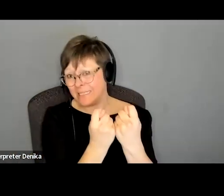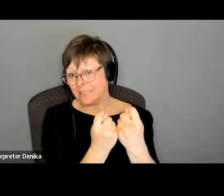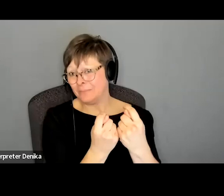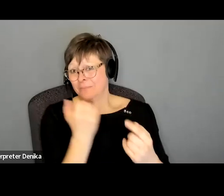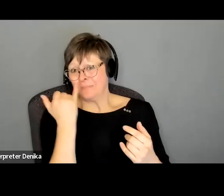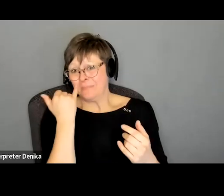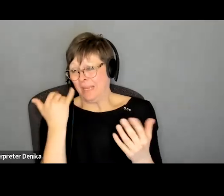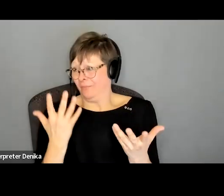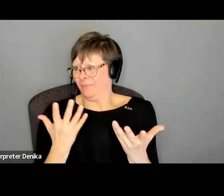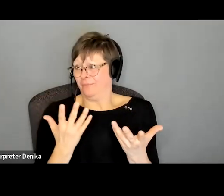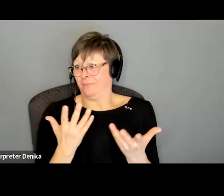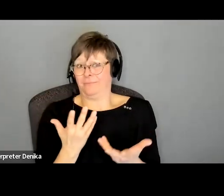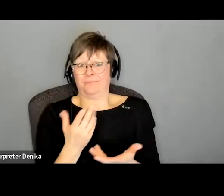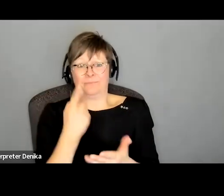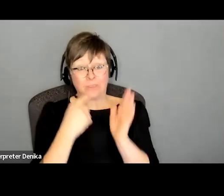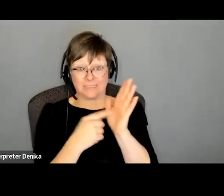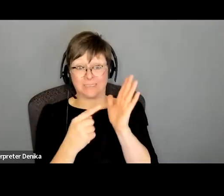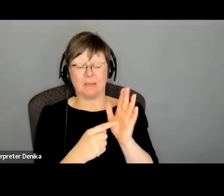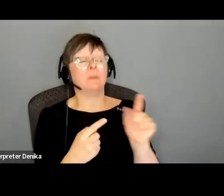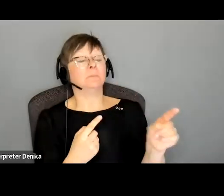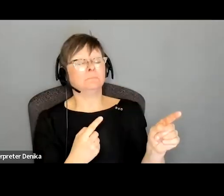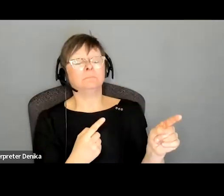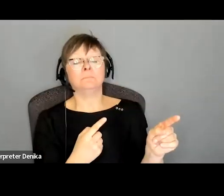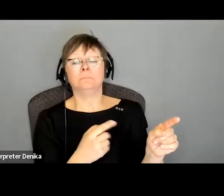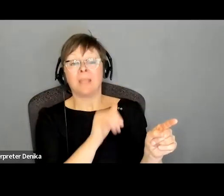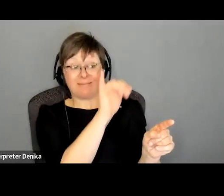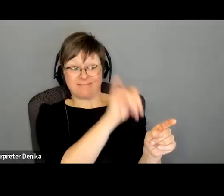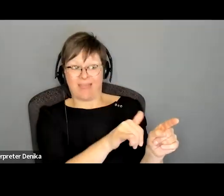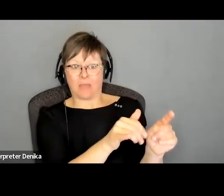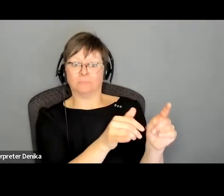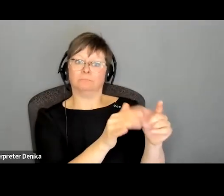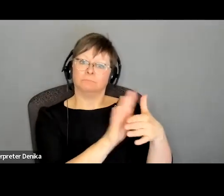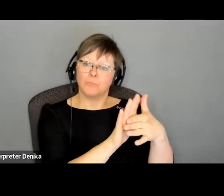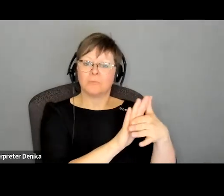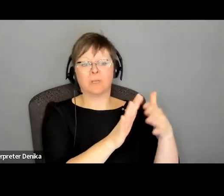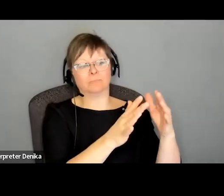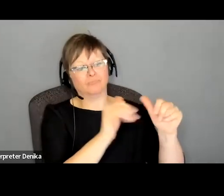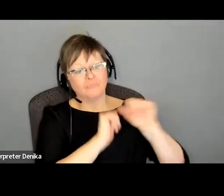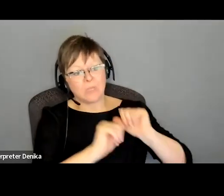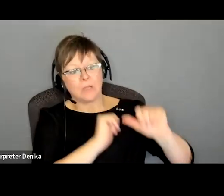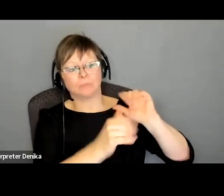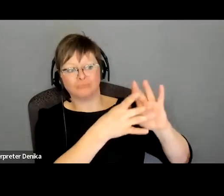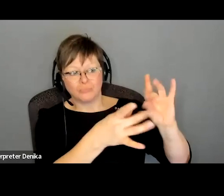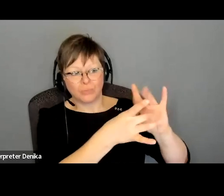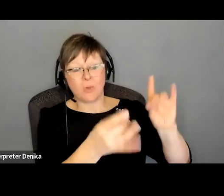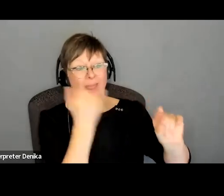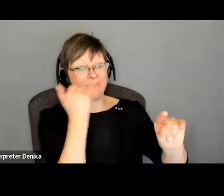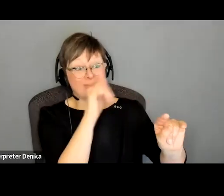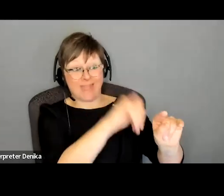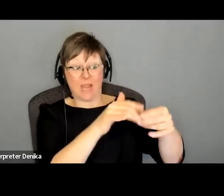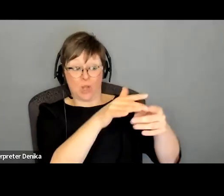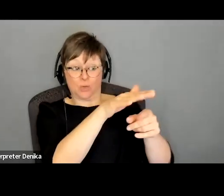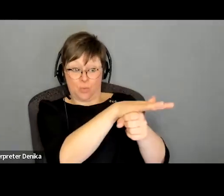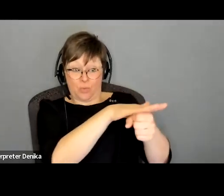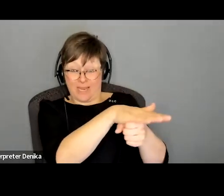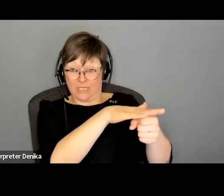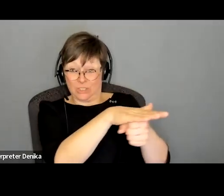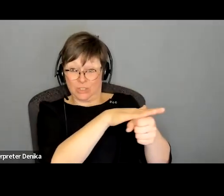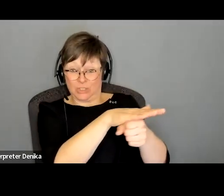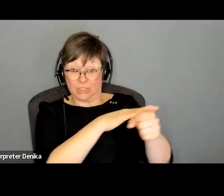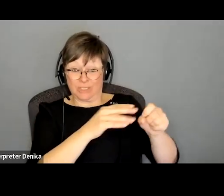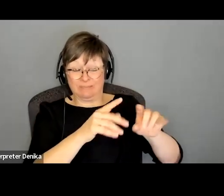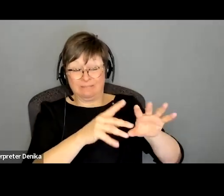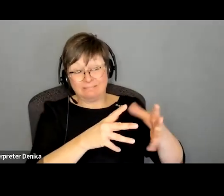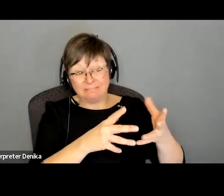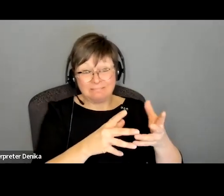if the story um you know that where it is based as a factor of what's going